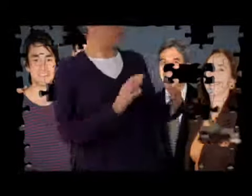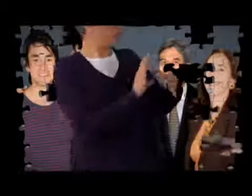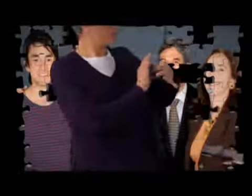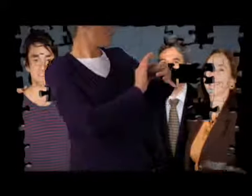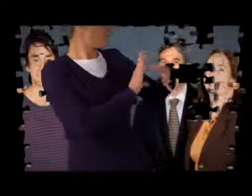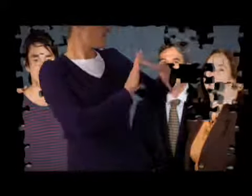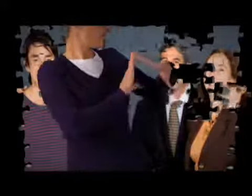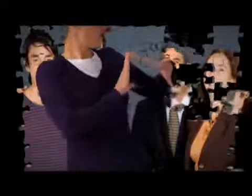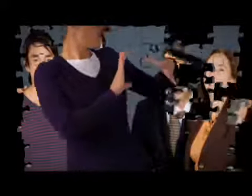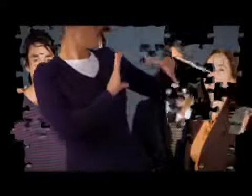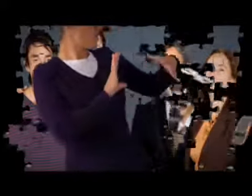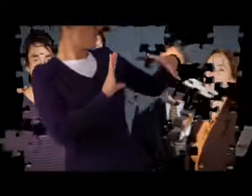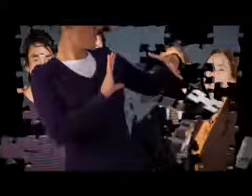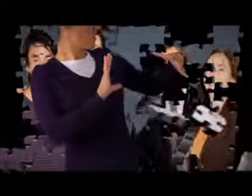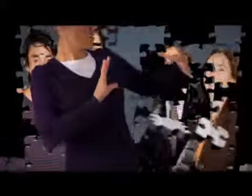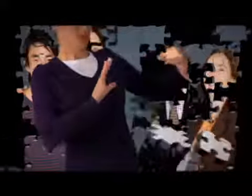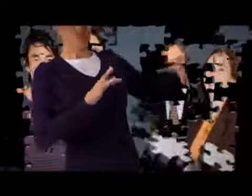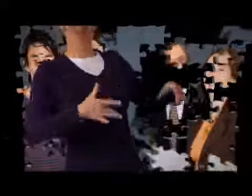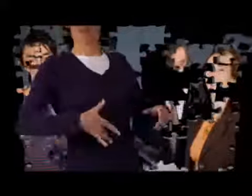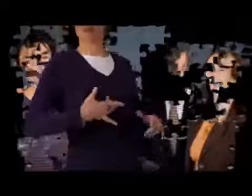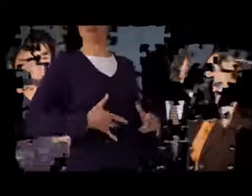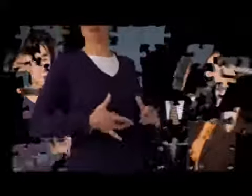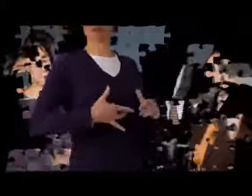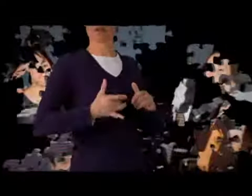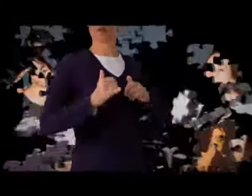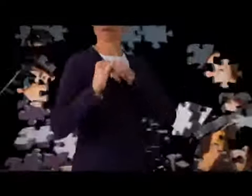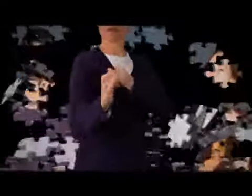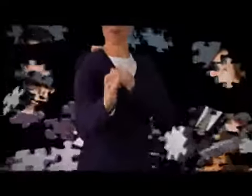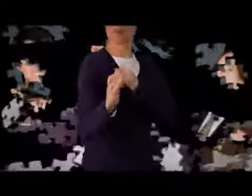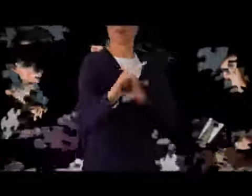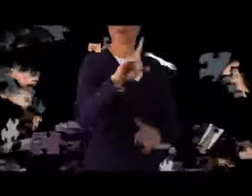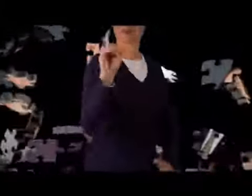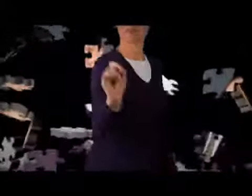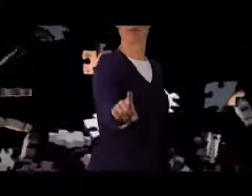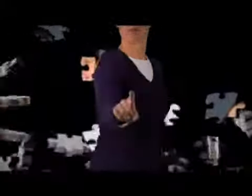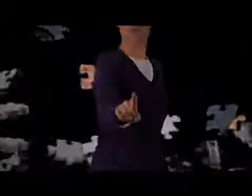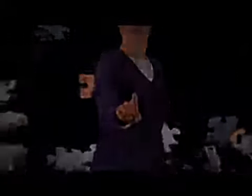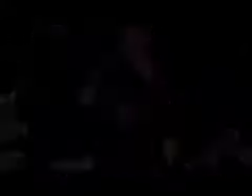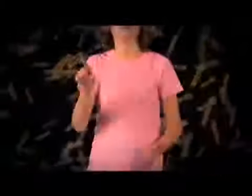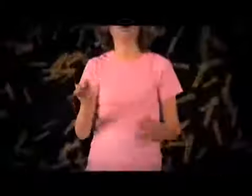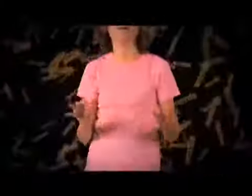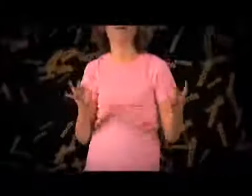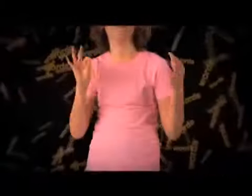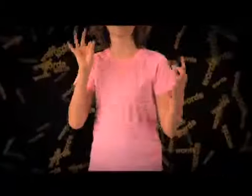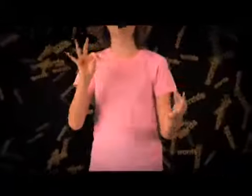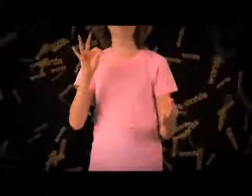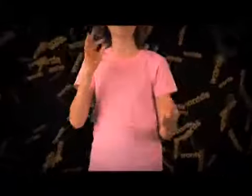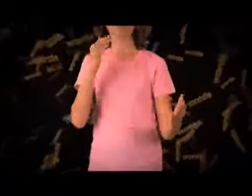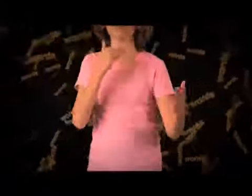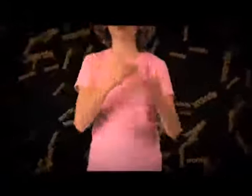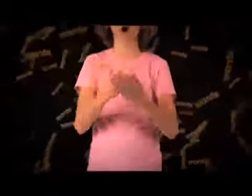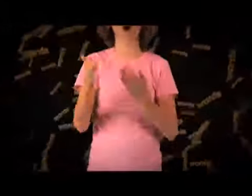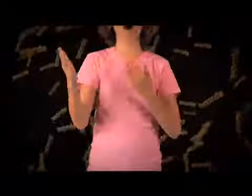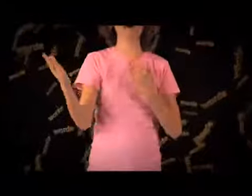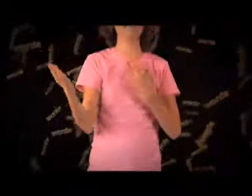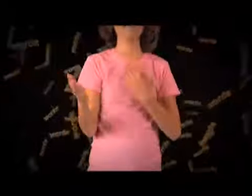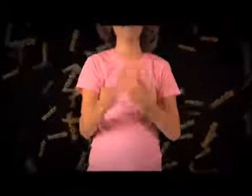Let the puzzle undone. You die the way it is. You are beautiful no